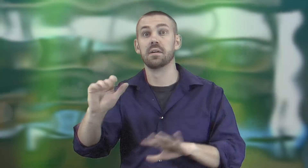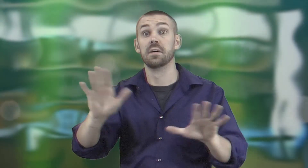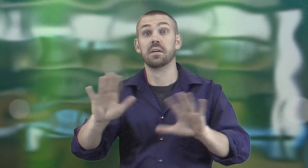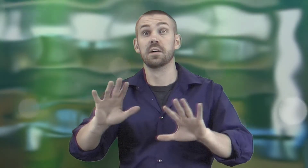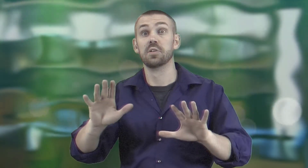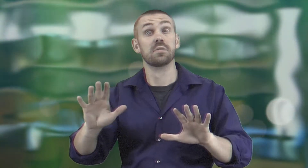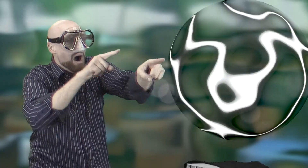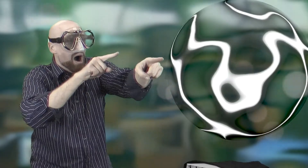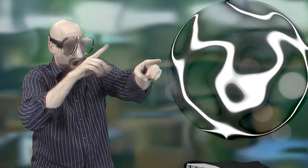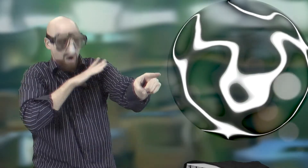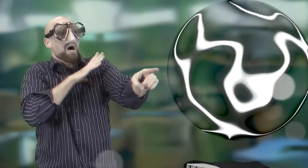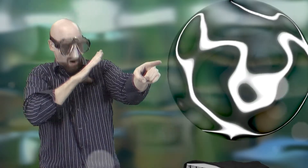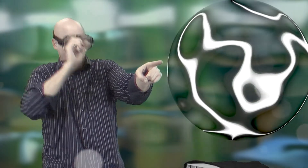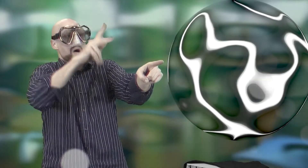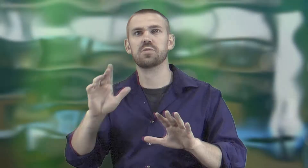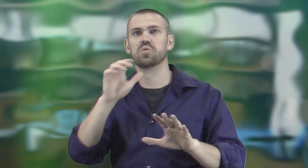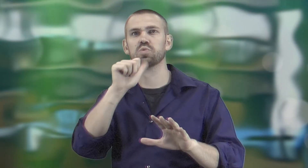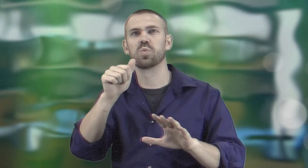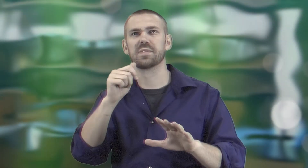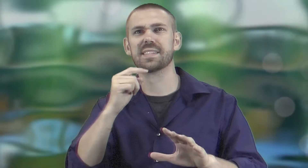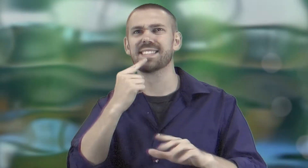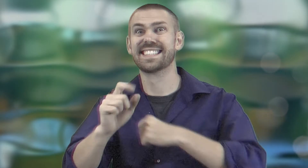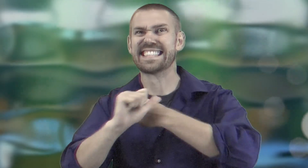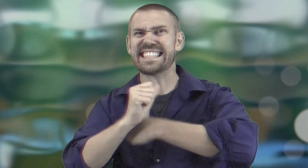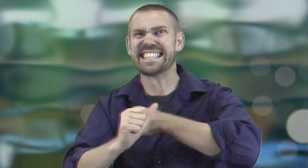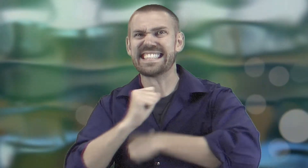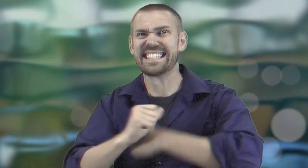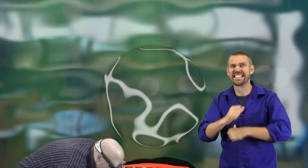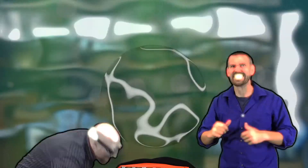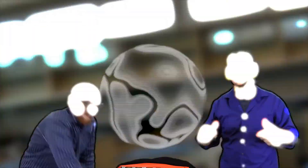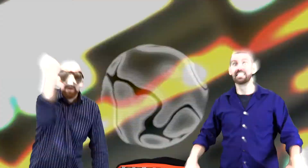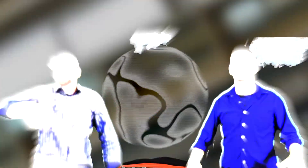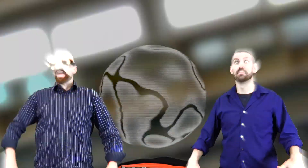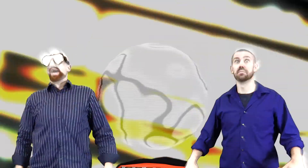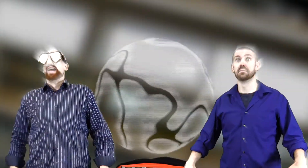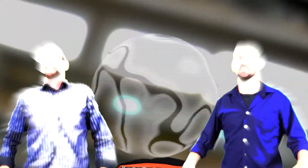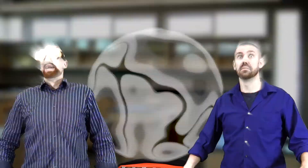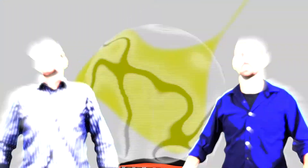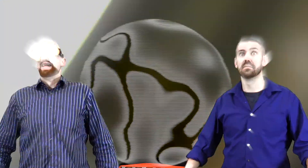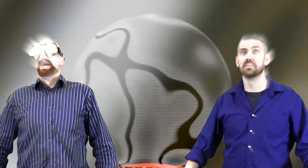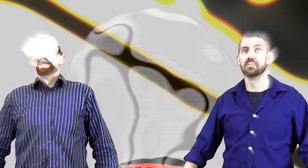gamma? No, no, no, don't touch. Gamma? All right, you've got it! don't touch the gamma. It's really dangerous. No! No!